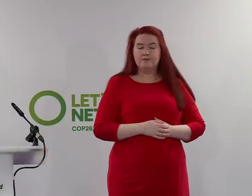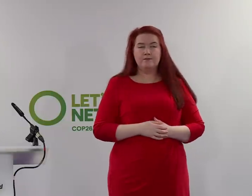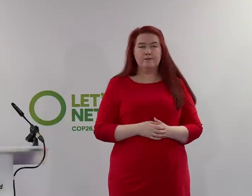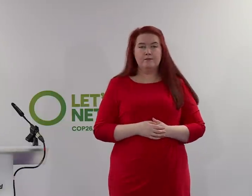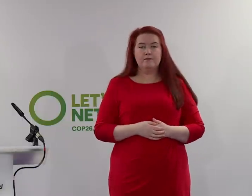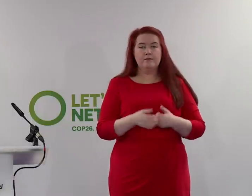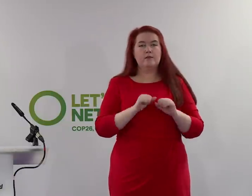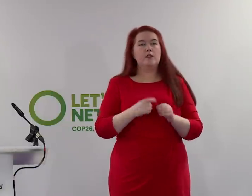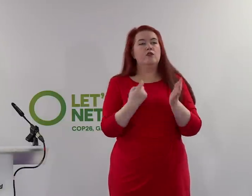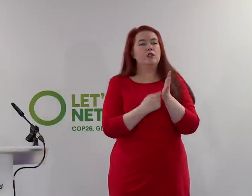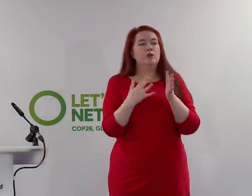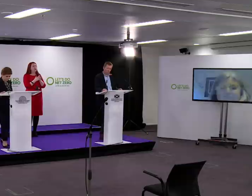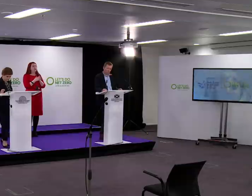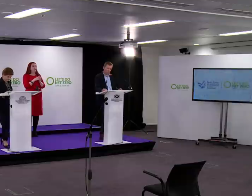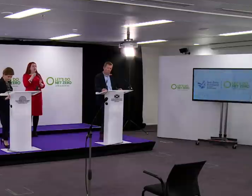Rachel Watson from the Daily Mail.